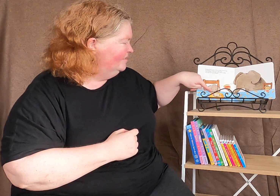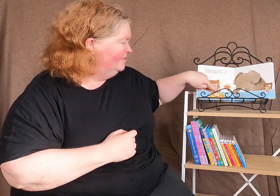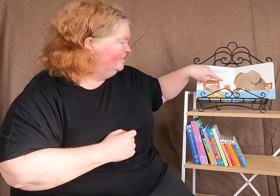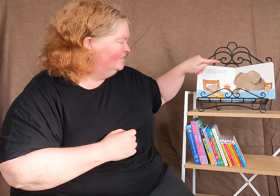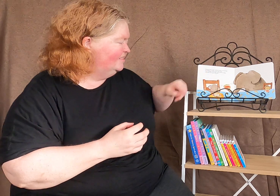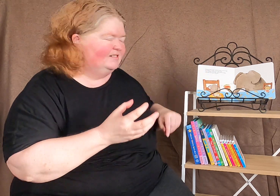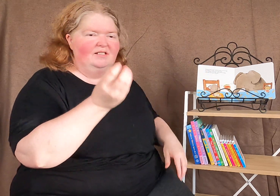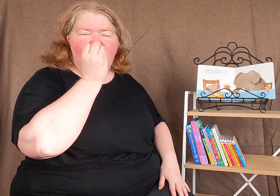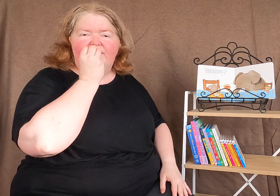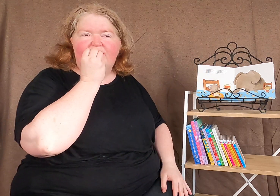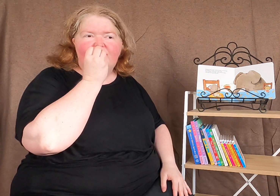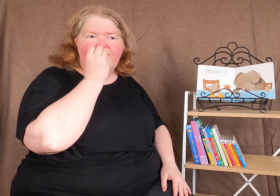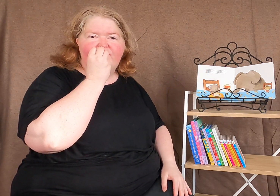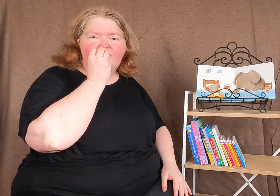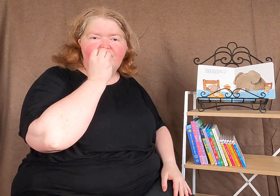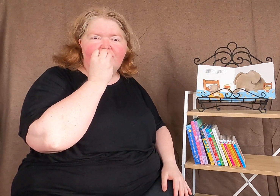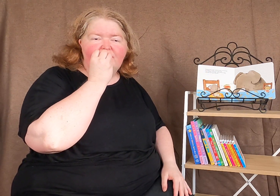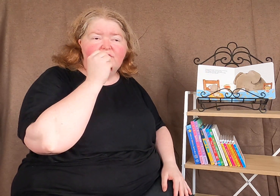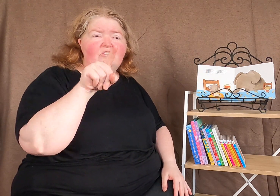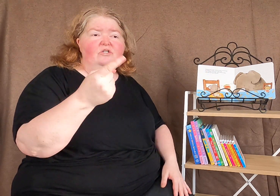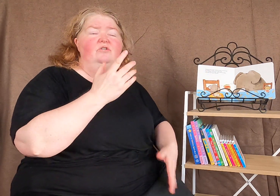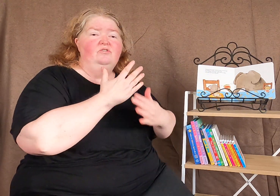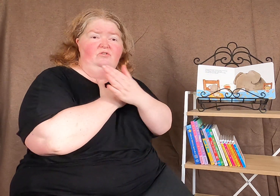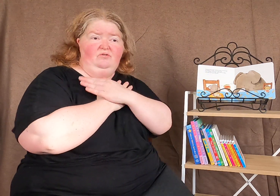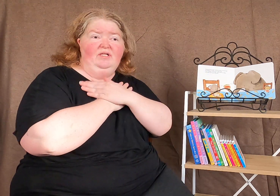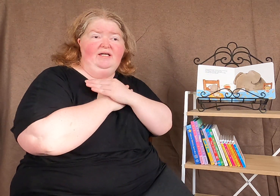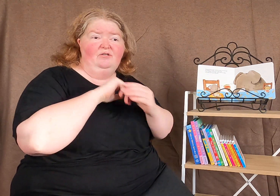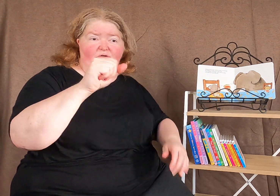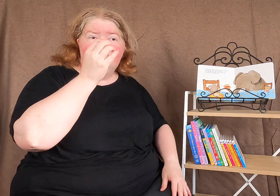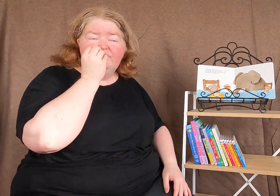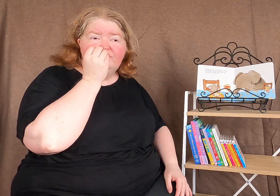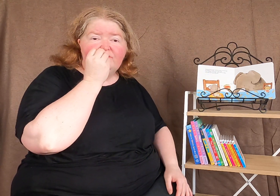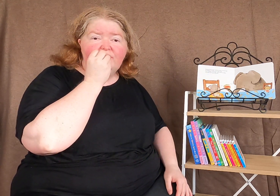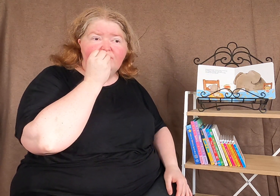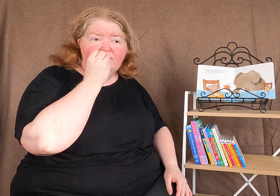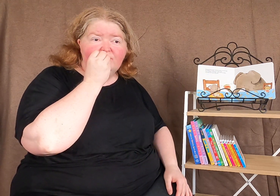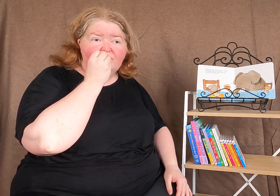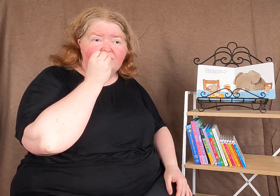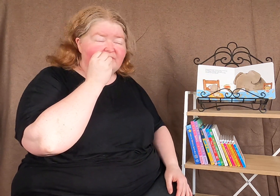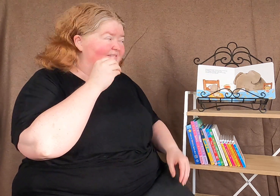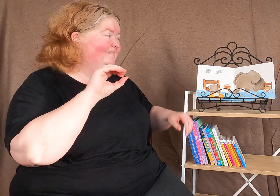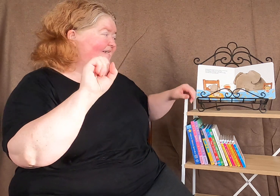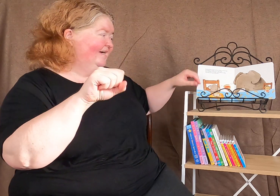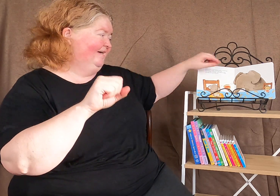she's giving him his food. Do you like your food? Do you